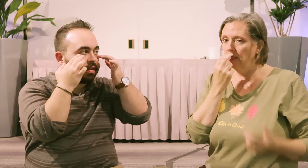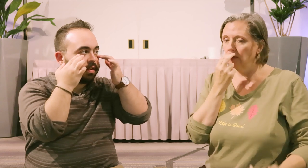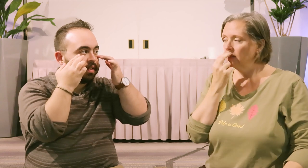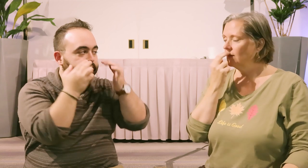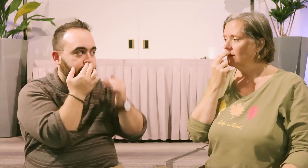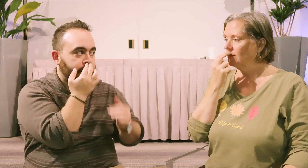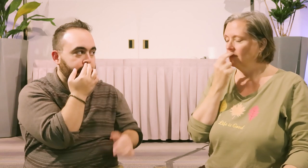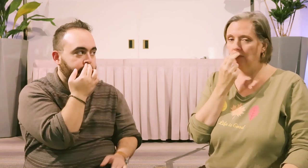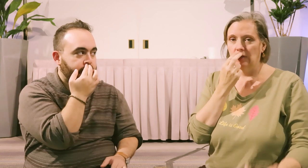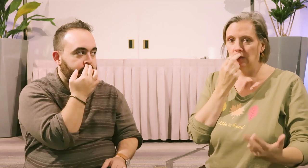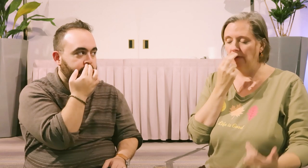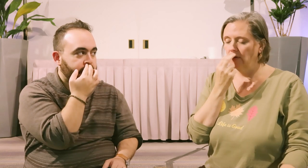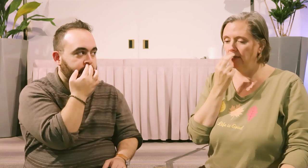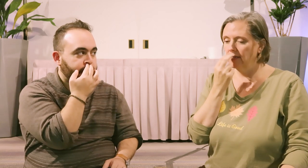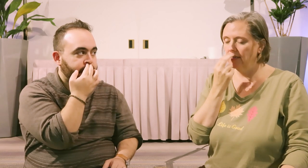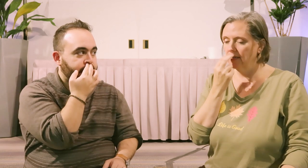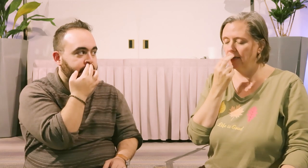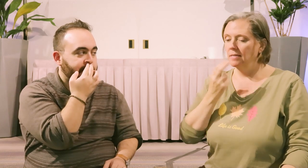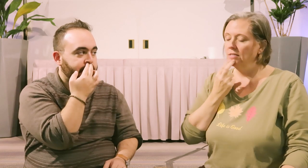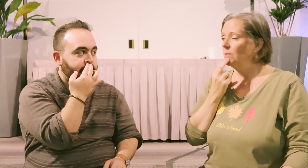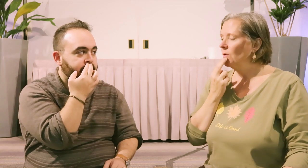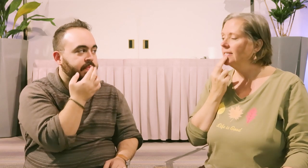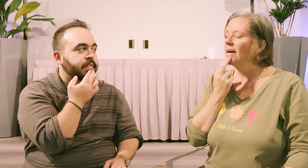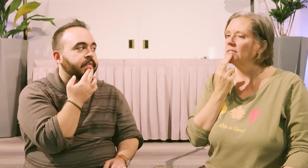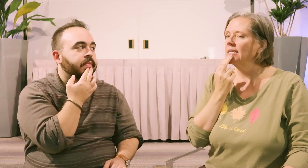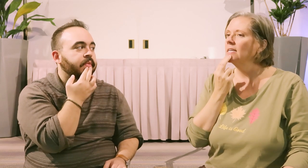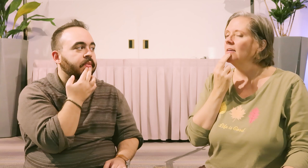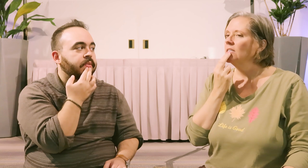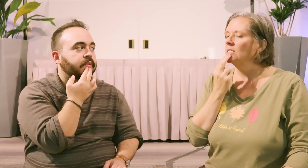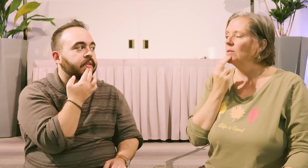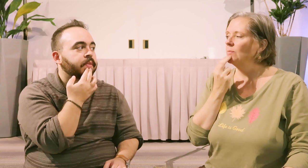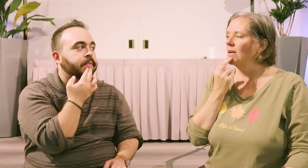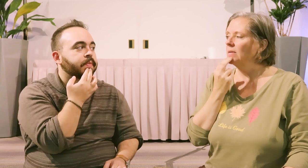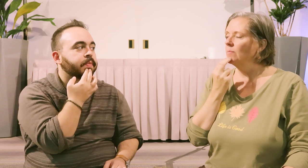the nose. Pretty straightforward. Chin point is actually just below the bottom lip.